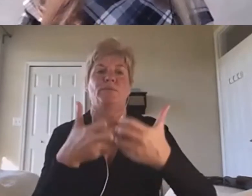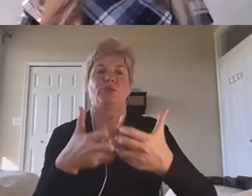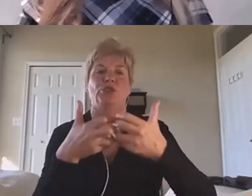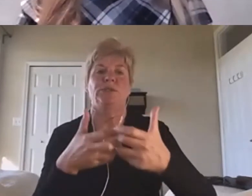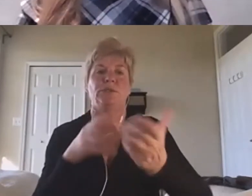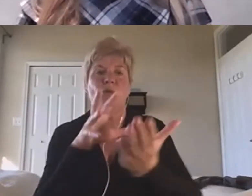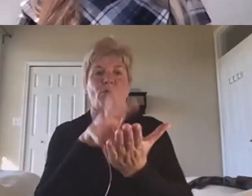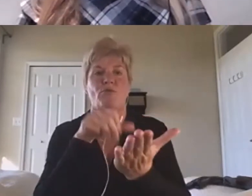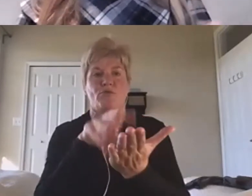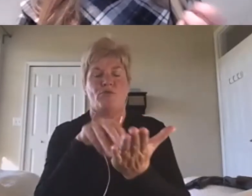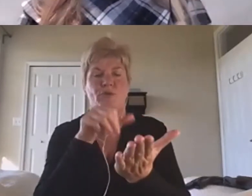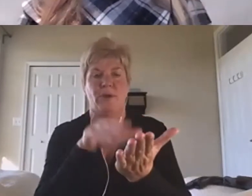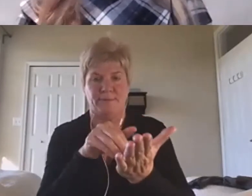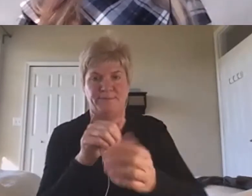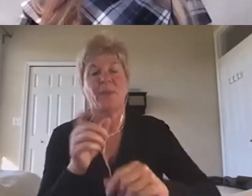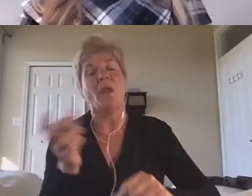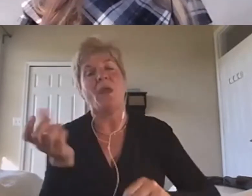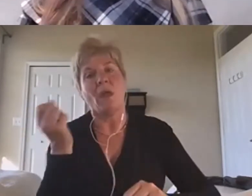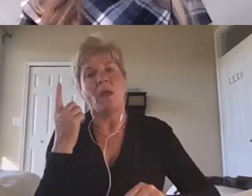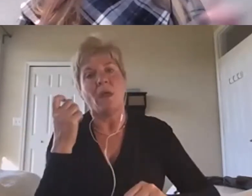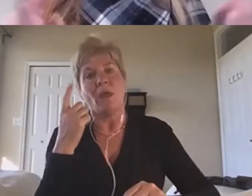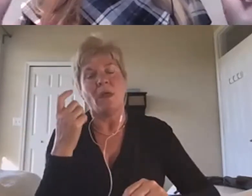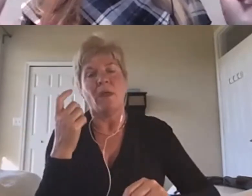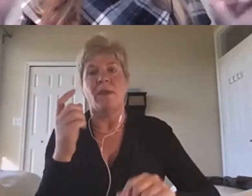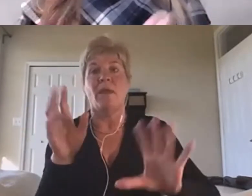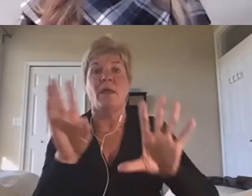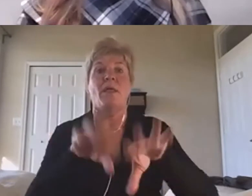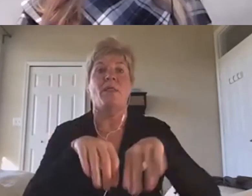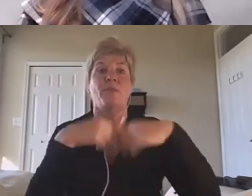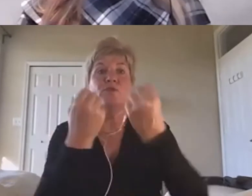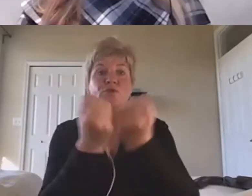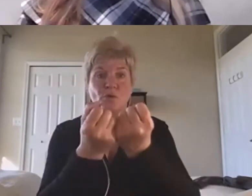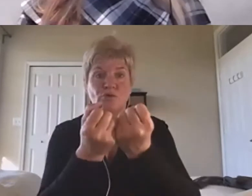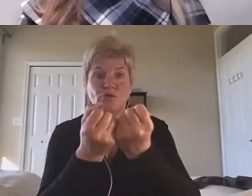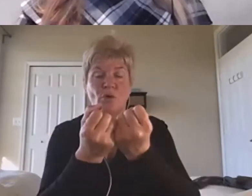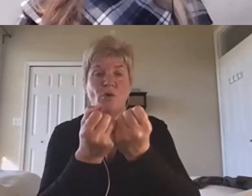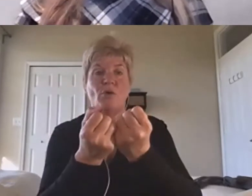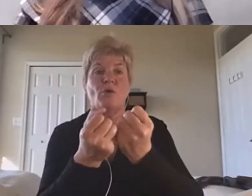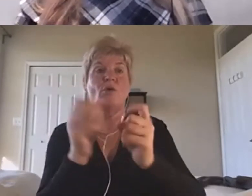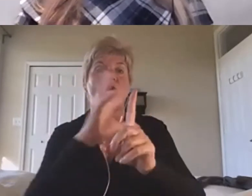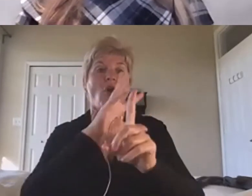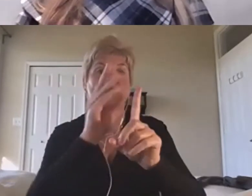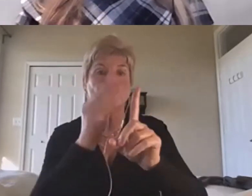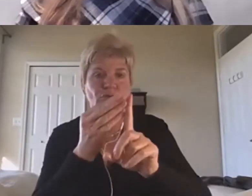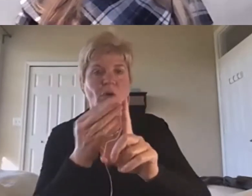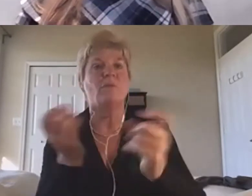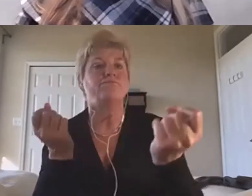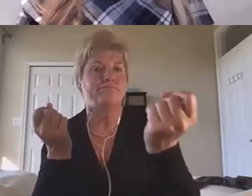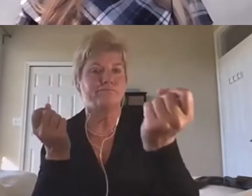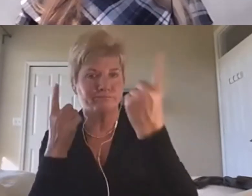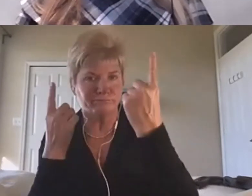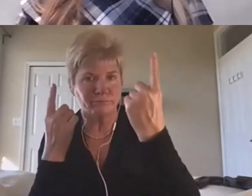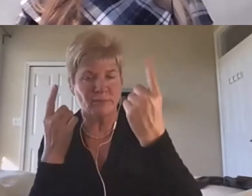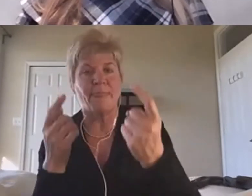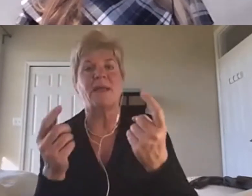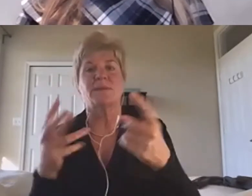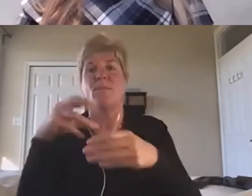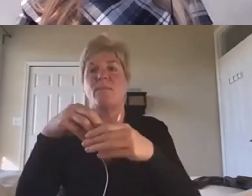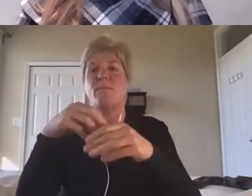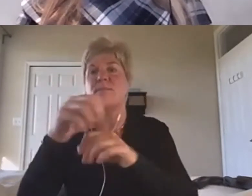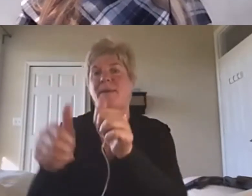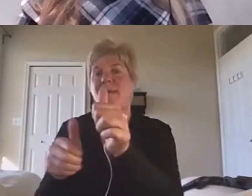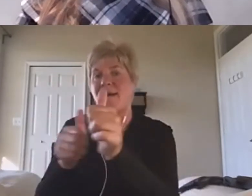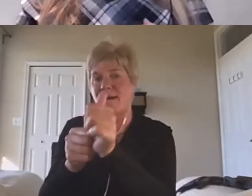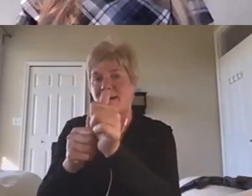can't get away from the sort of the social aspect, the social issue, the cultural issue that is behind our use of